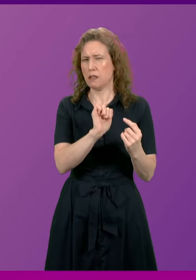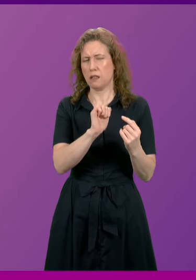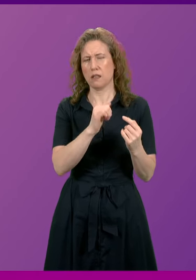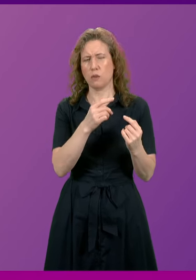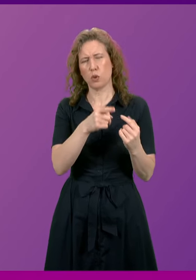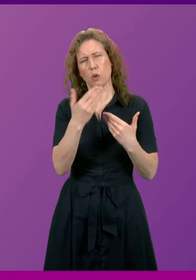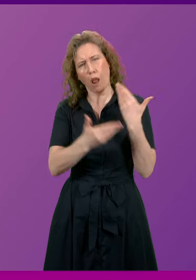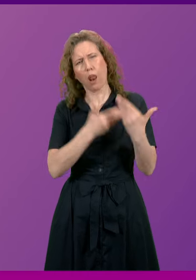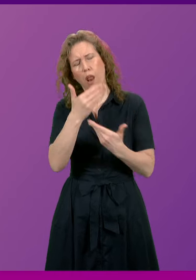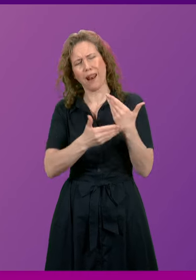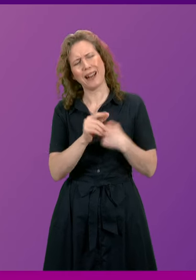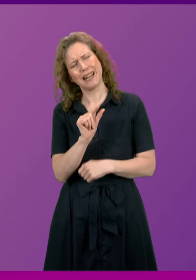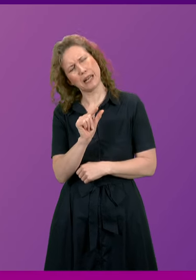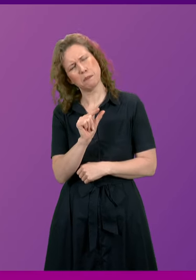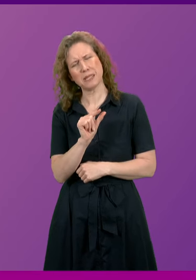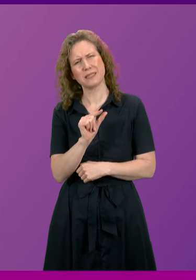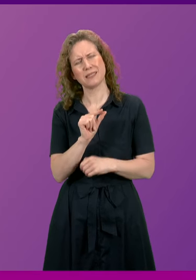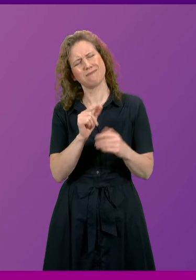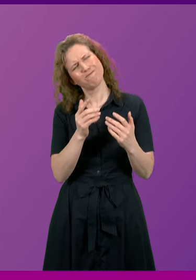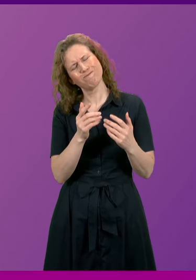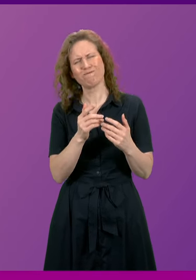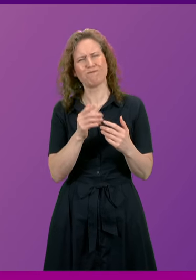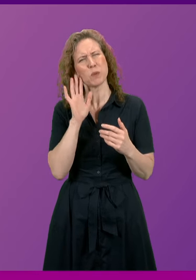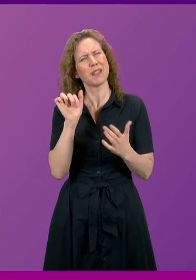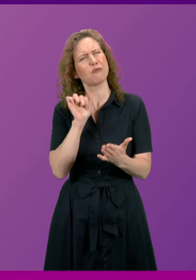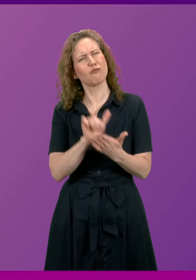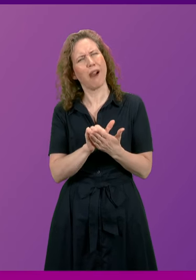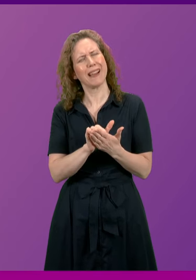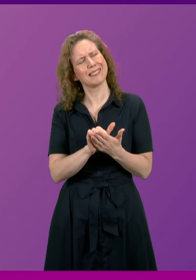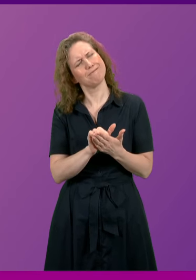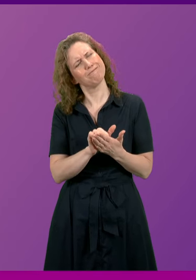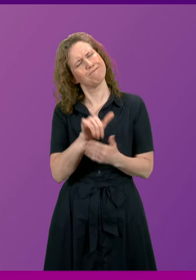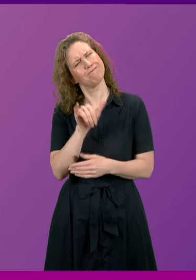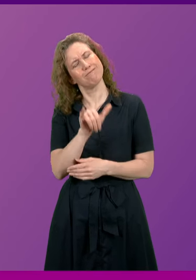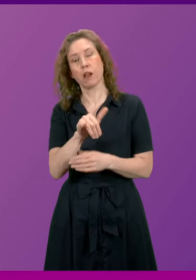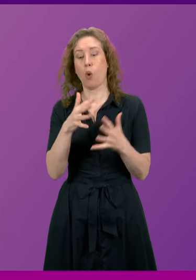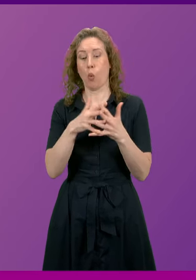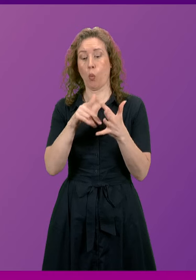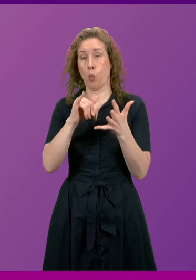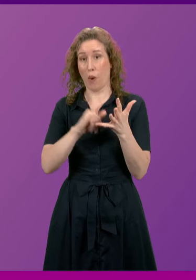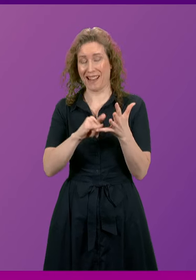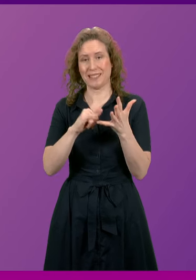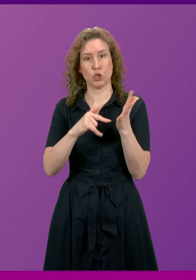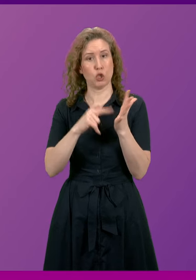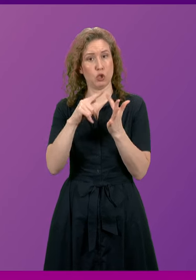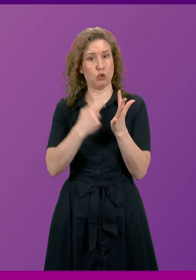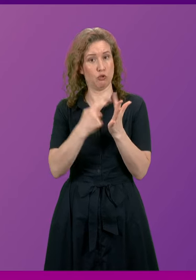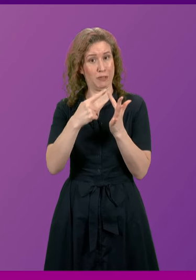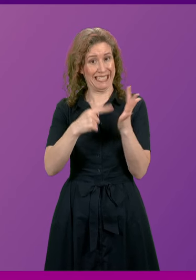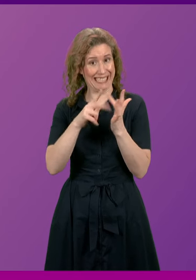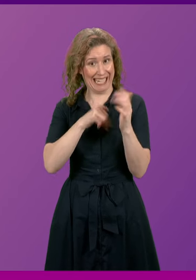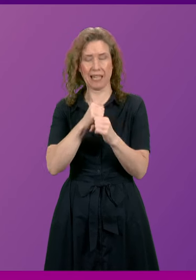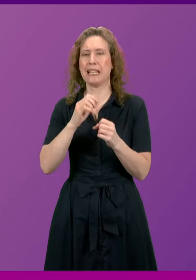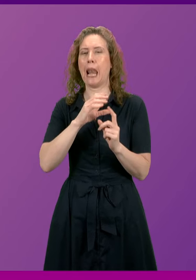on to is just a little bit hollow. Wes Streeting the Labour Shadow Health Secretary said this